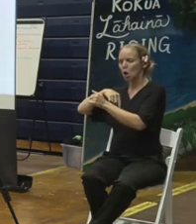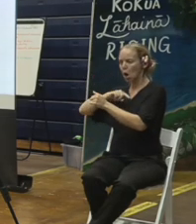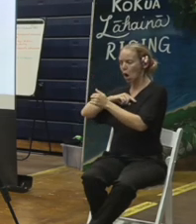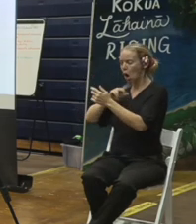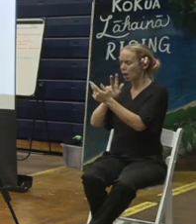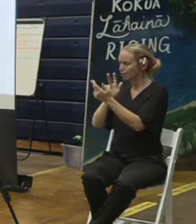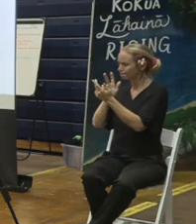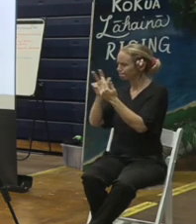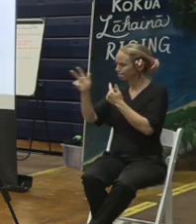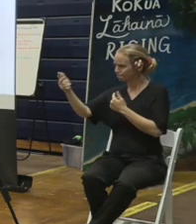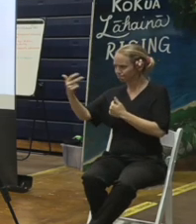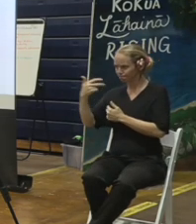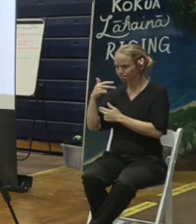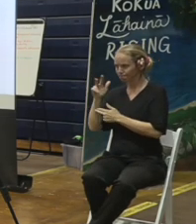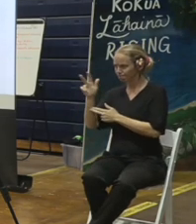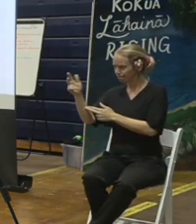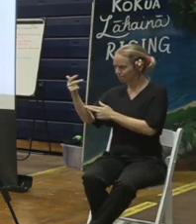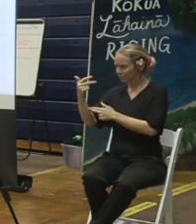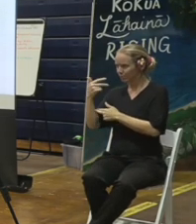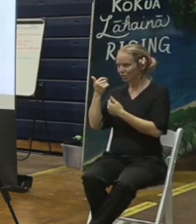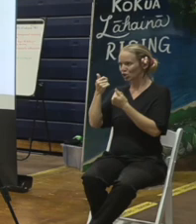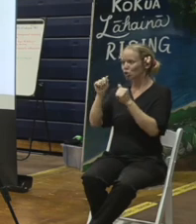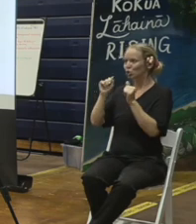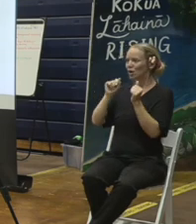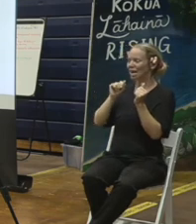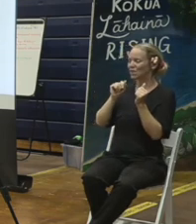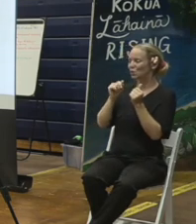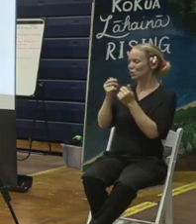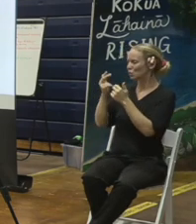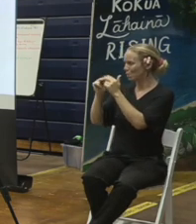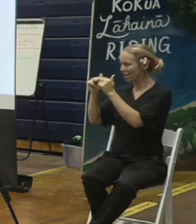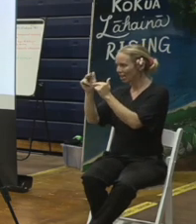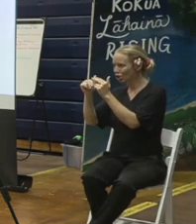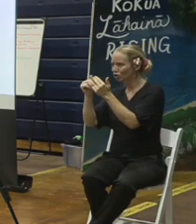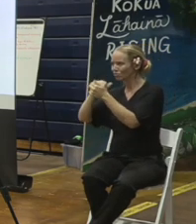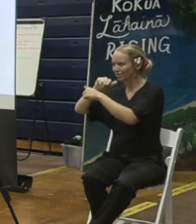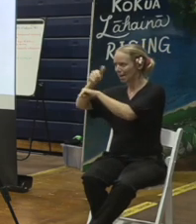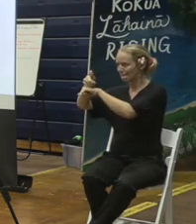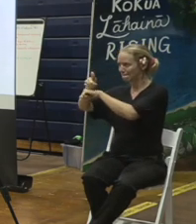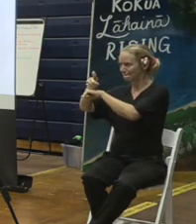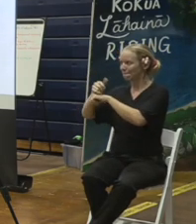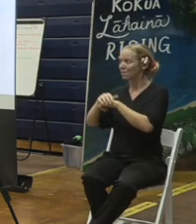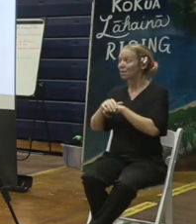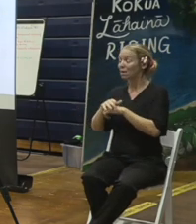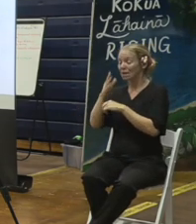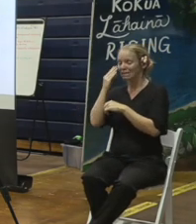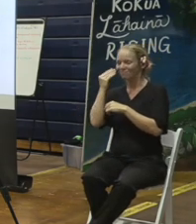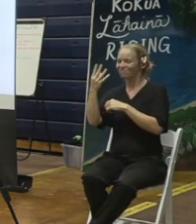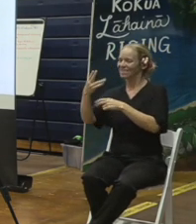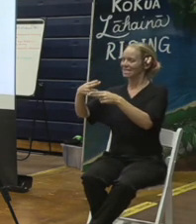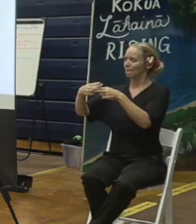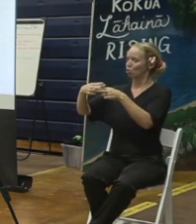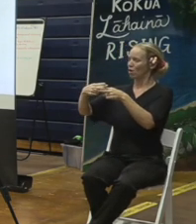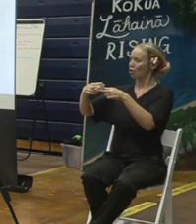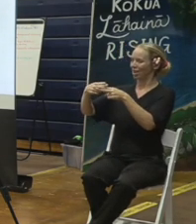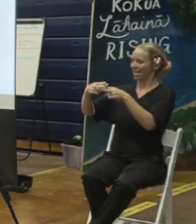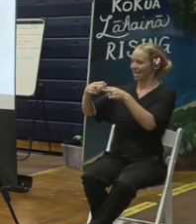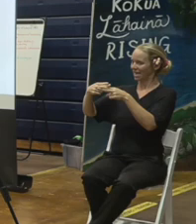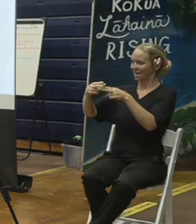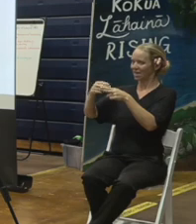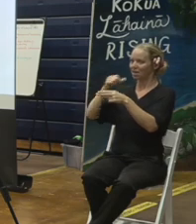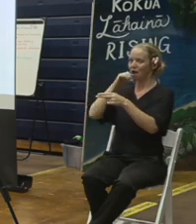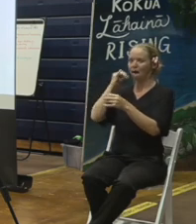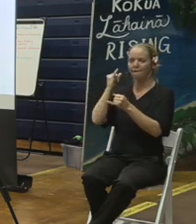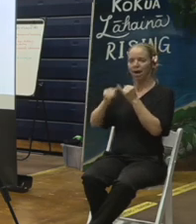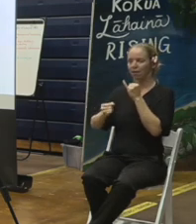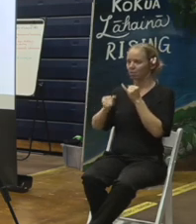location as they work to finish this construction project. It is, again, a temporary debris storage site. It is not the final